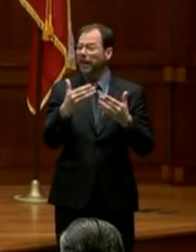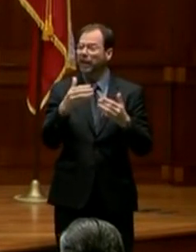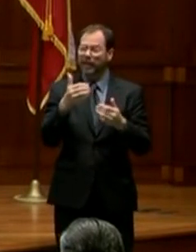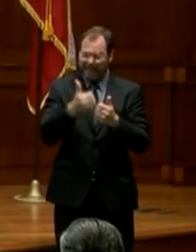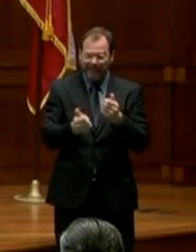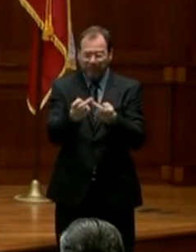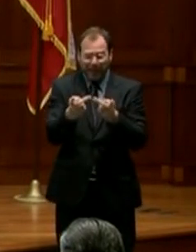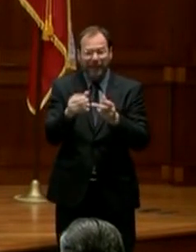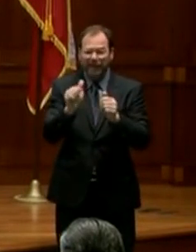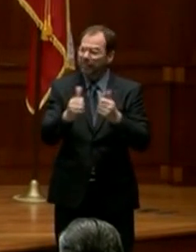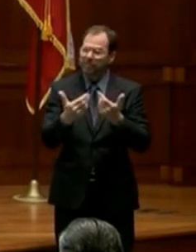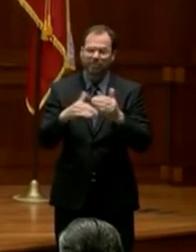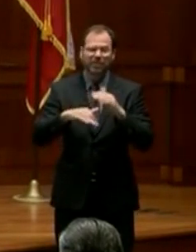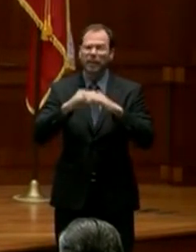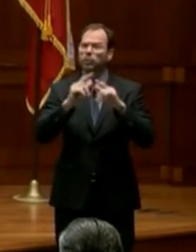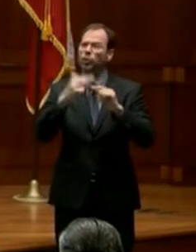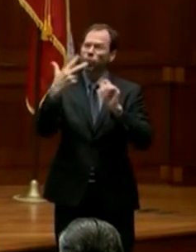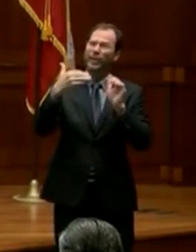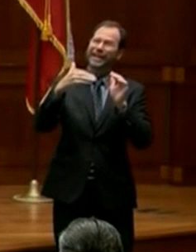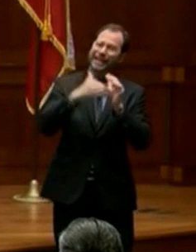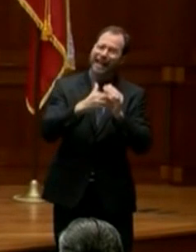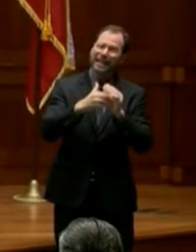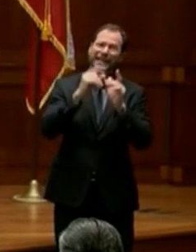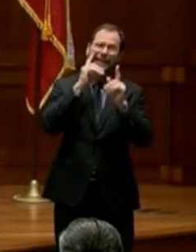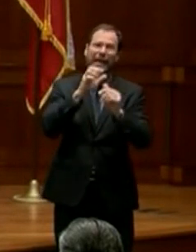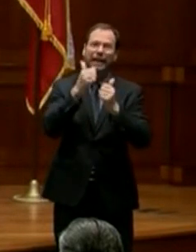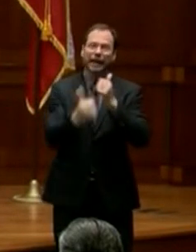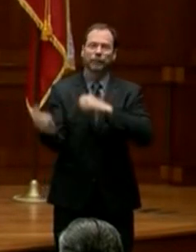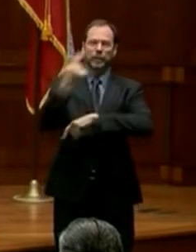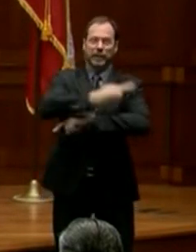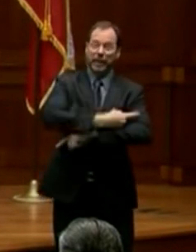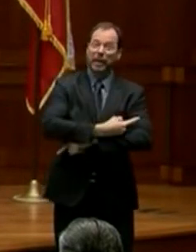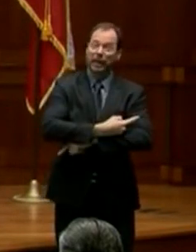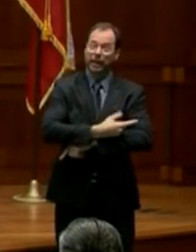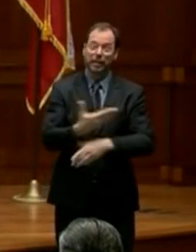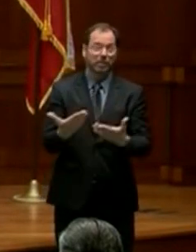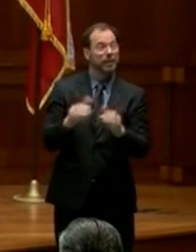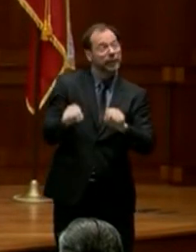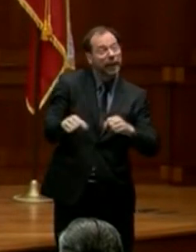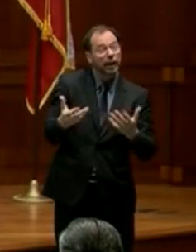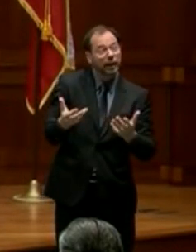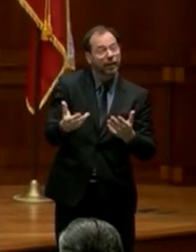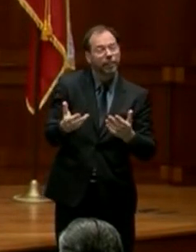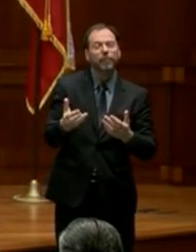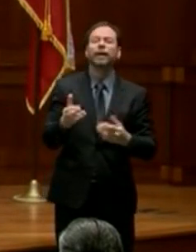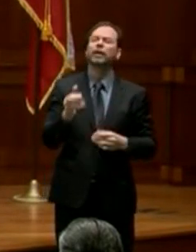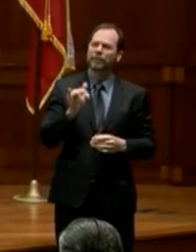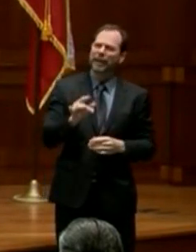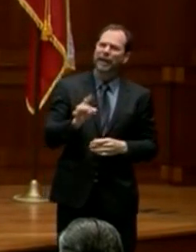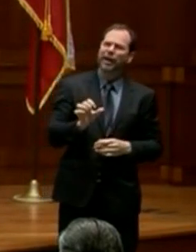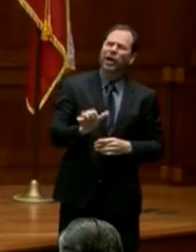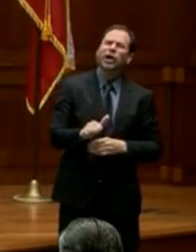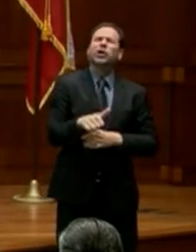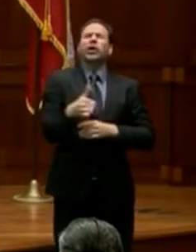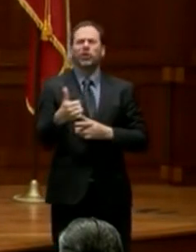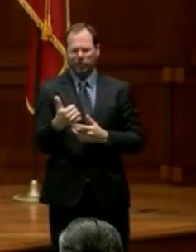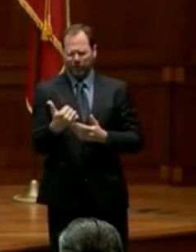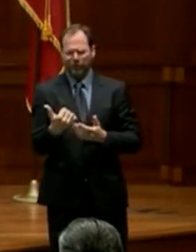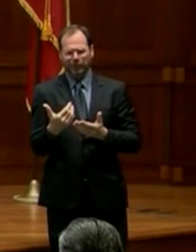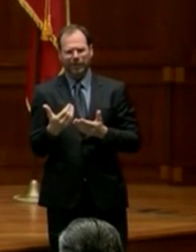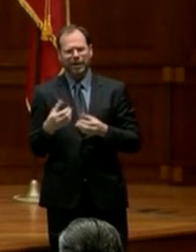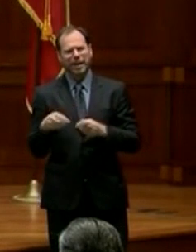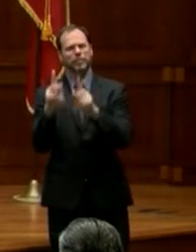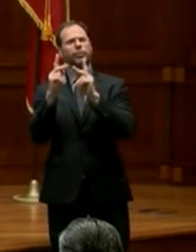as 3,000 tests per day. And so this will just be another way in which our testing